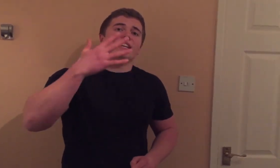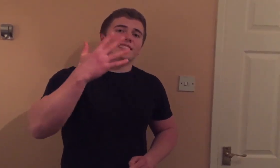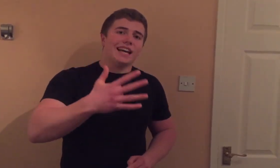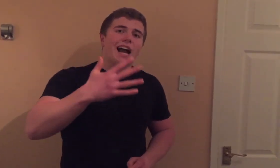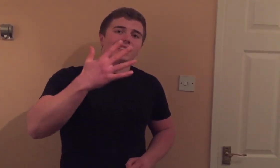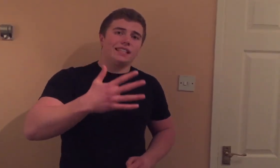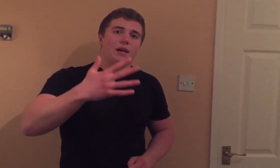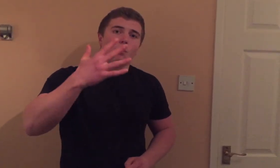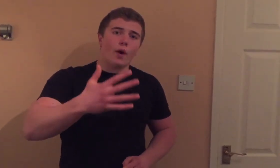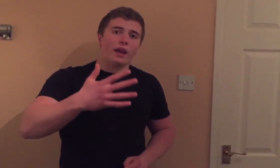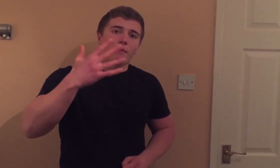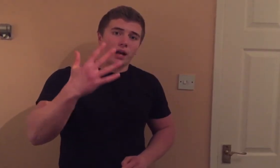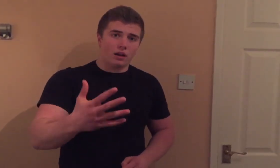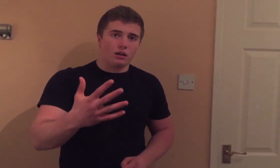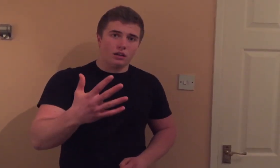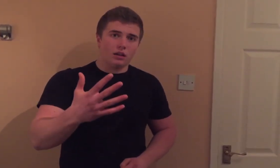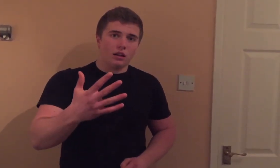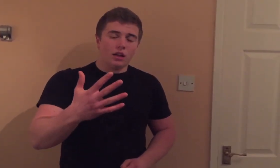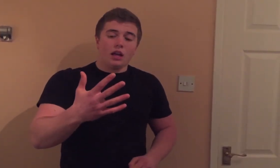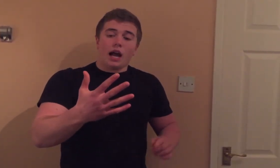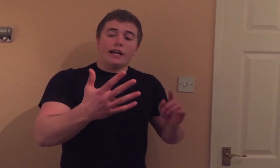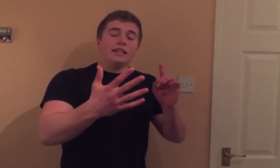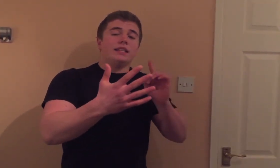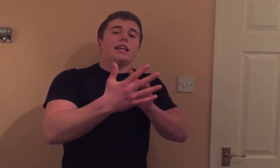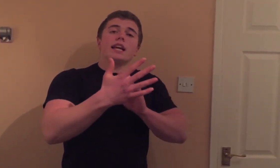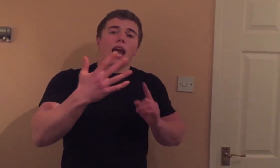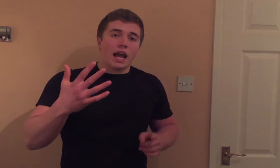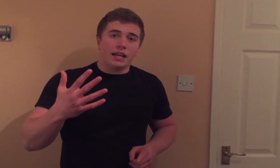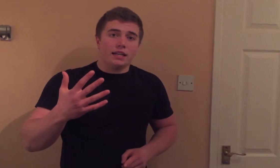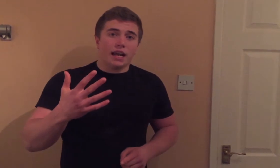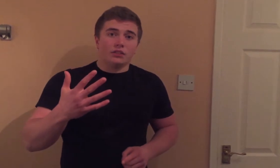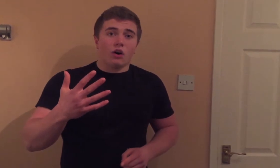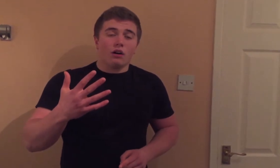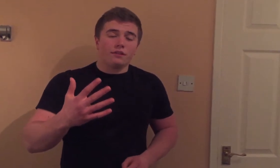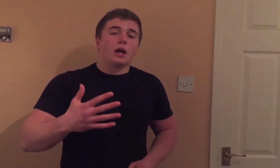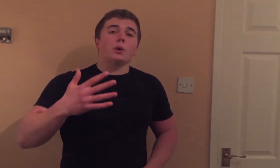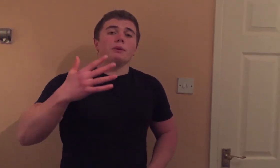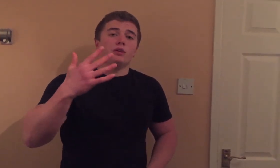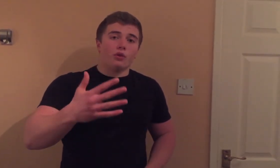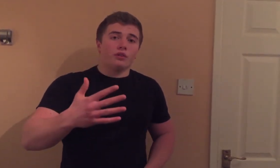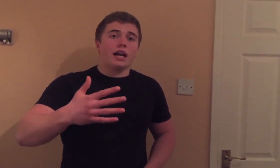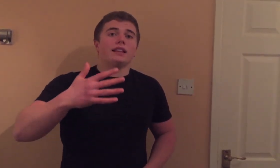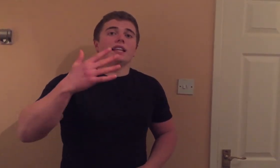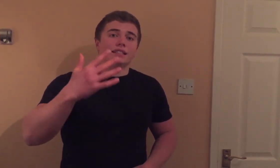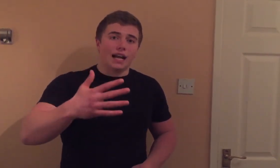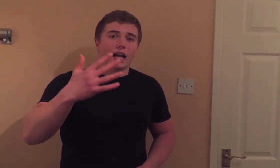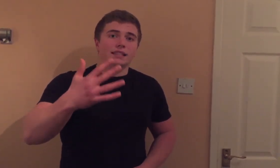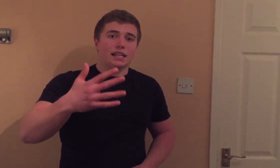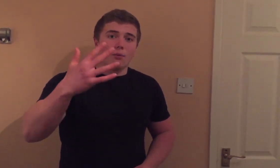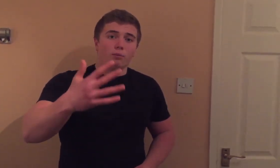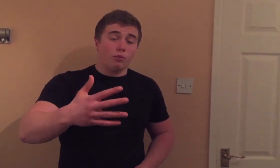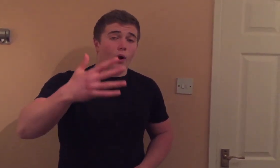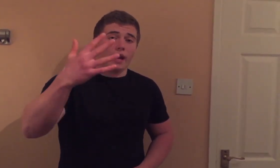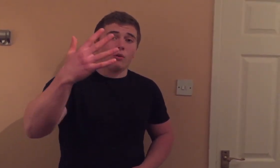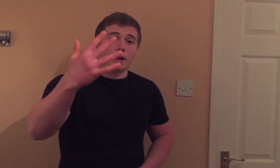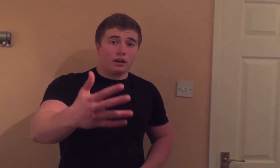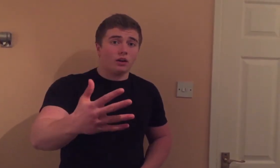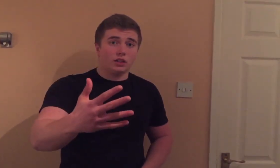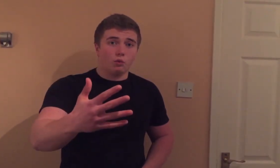the exact same way in my cut. I didn't take any days off. I'm going to be doing that the exact same way on my cut as